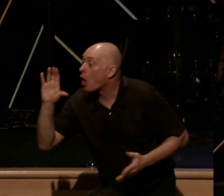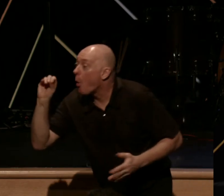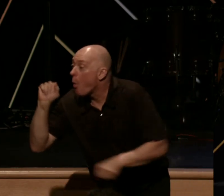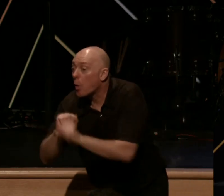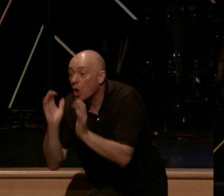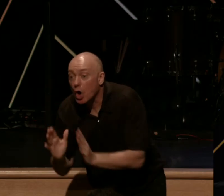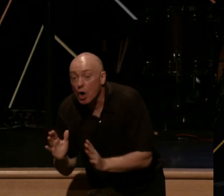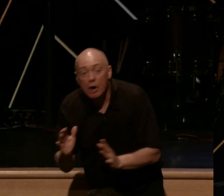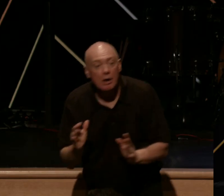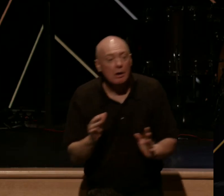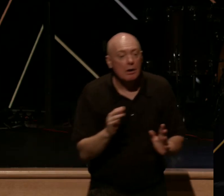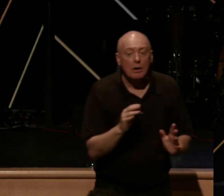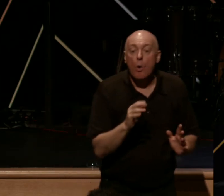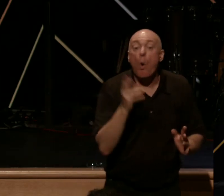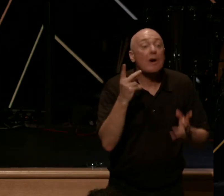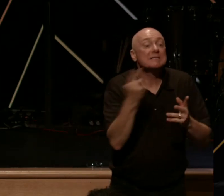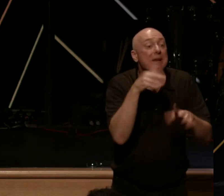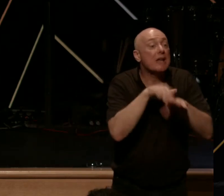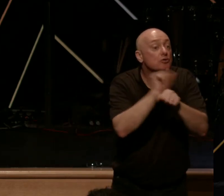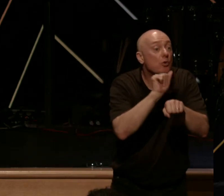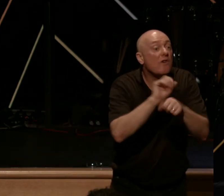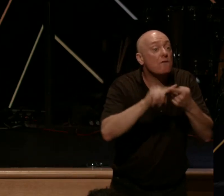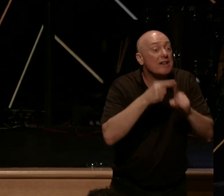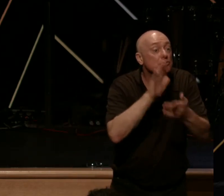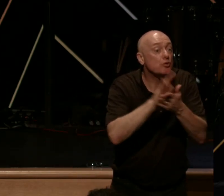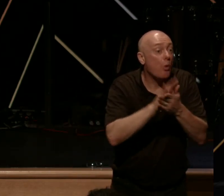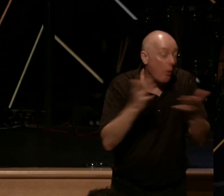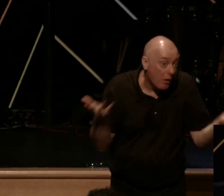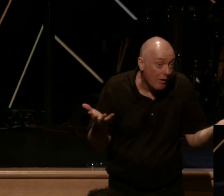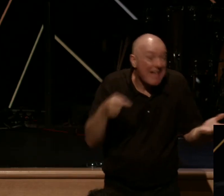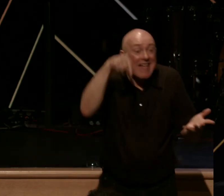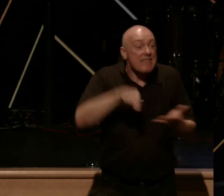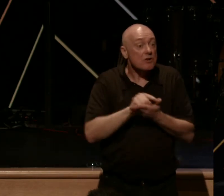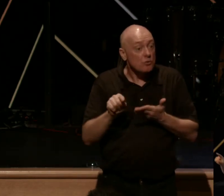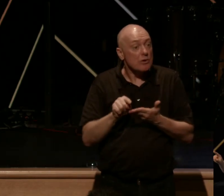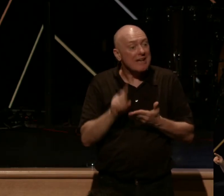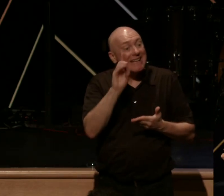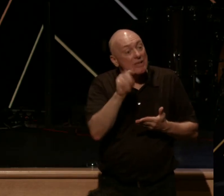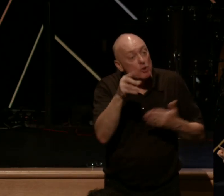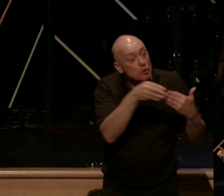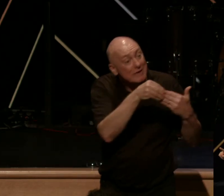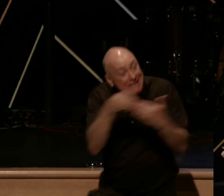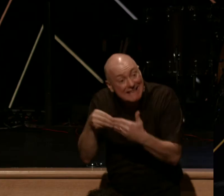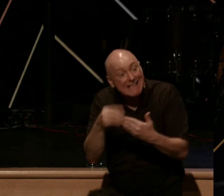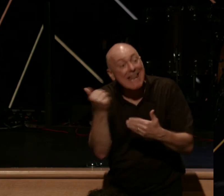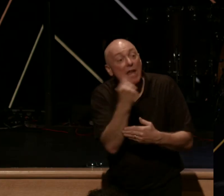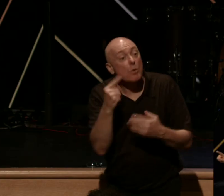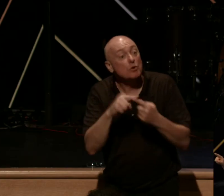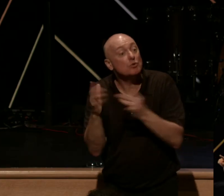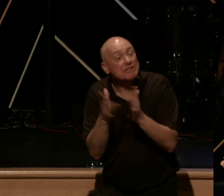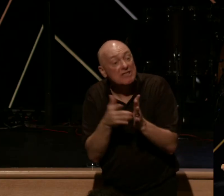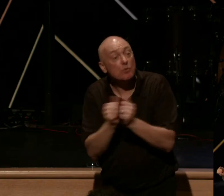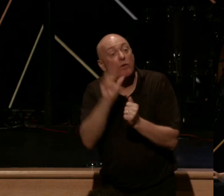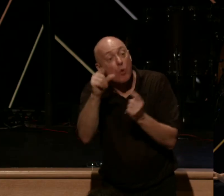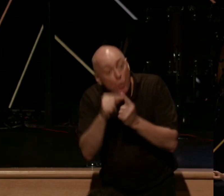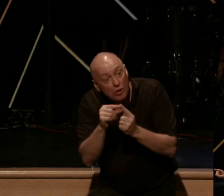peers at school? Ask yourself, this week, did I point any of them to Jesus Christ with my words or with my actions?